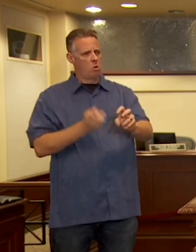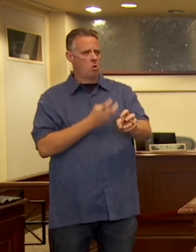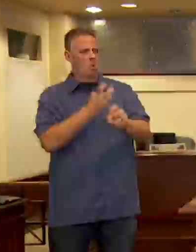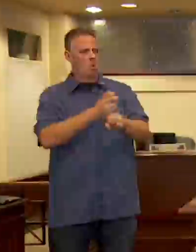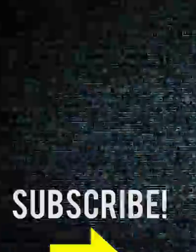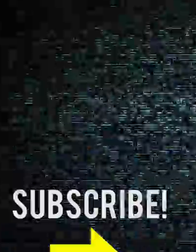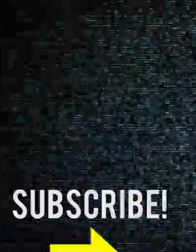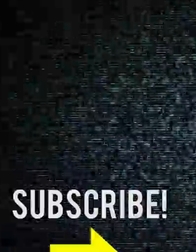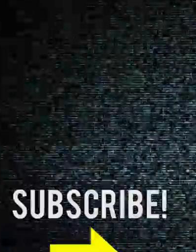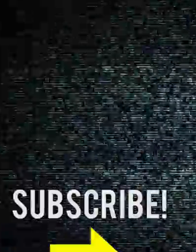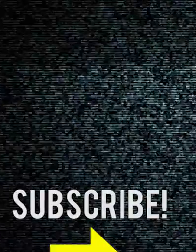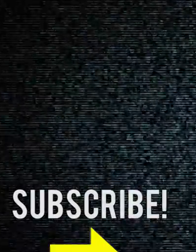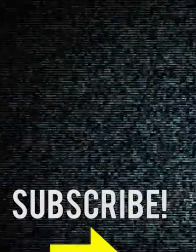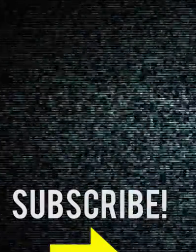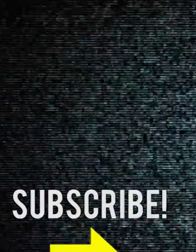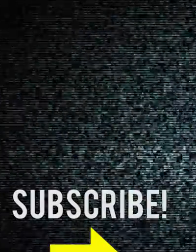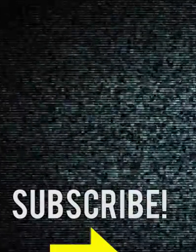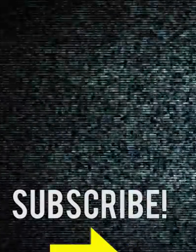Keep coming back.